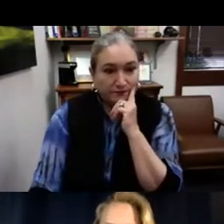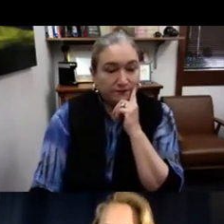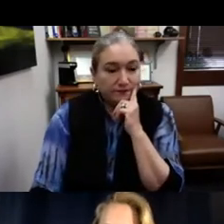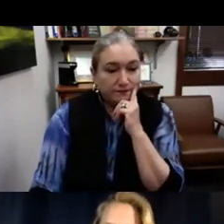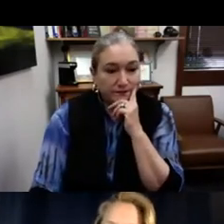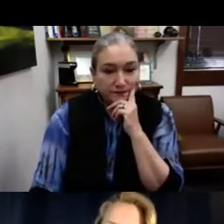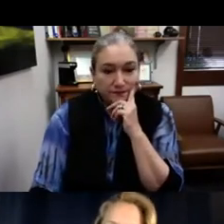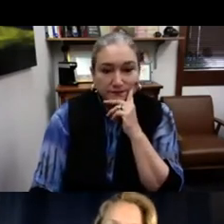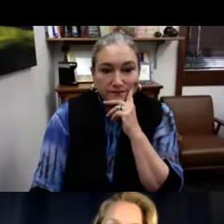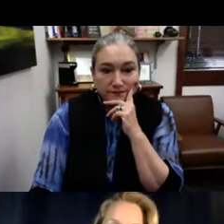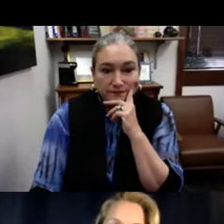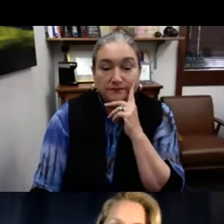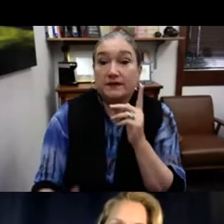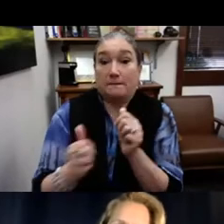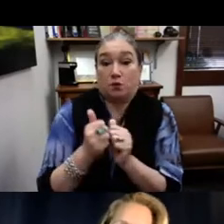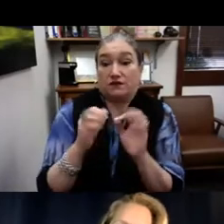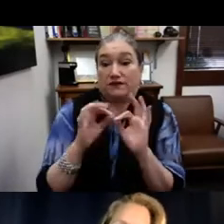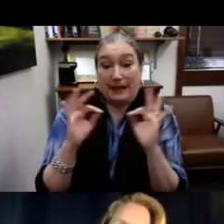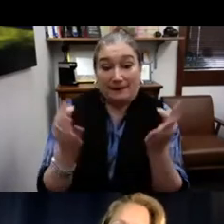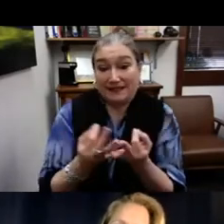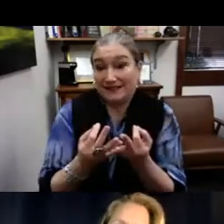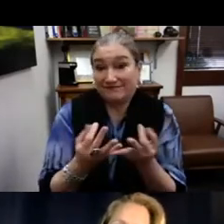And I'll emphasize that and expand that a little bit later.